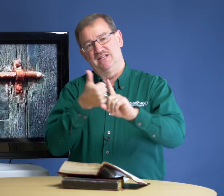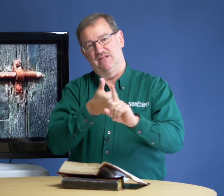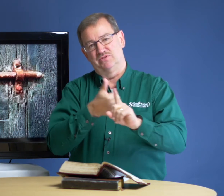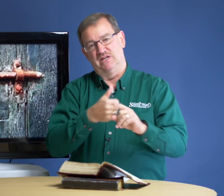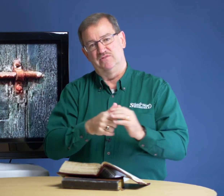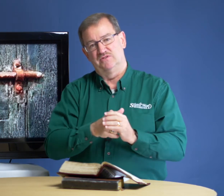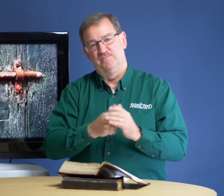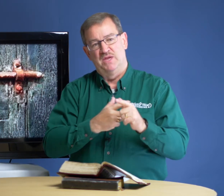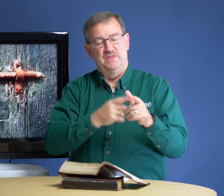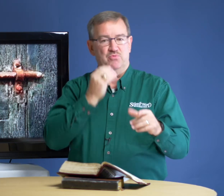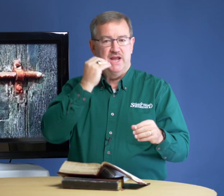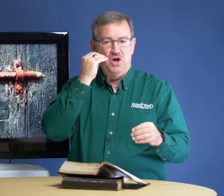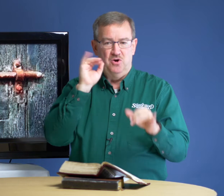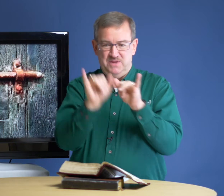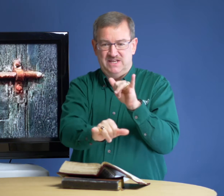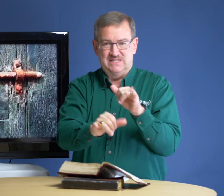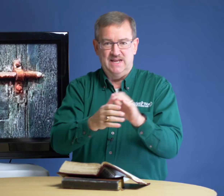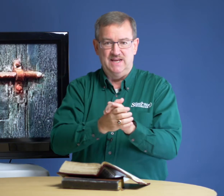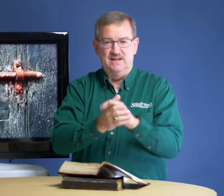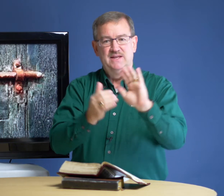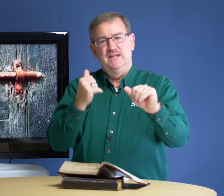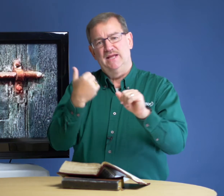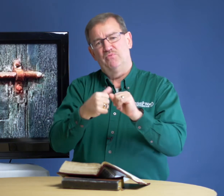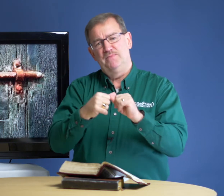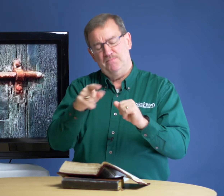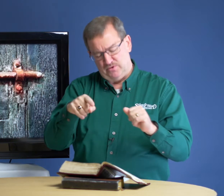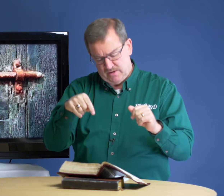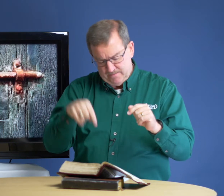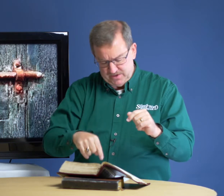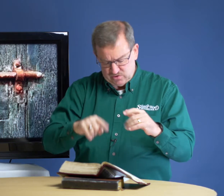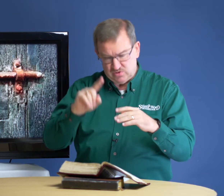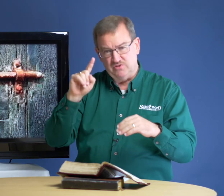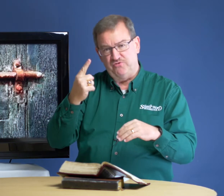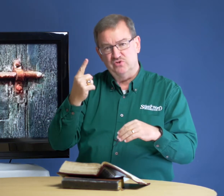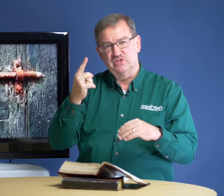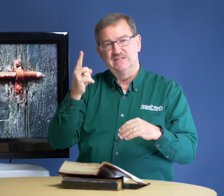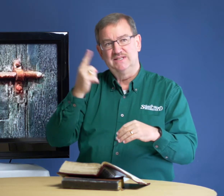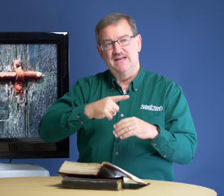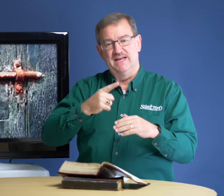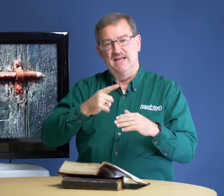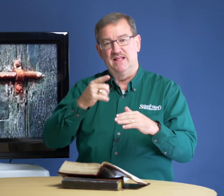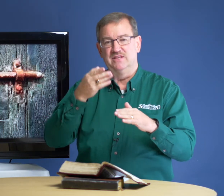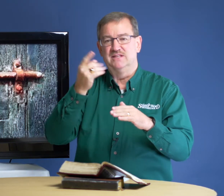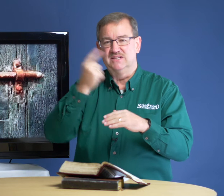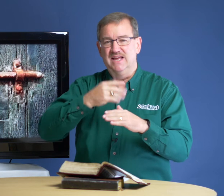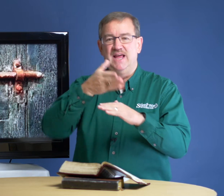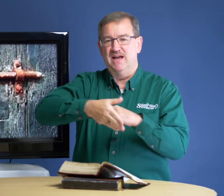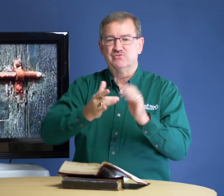themselves. They ran home and they stayed. Now remember, this was the first day. The day after